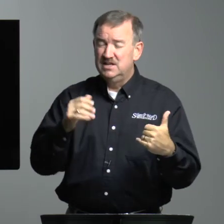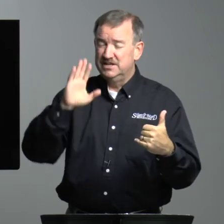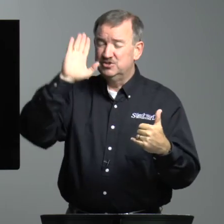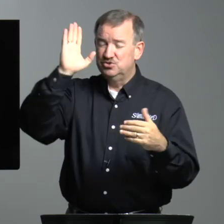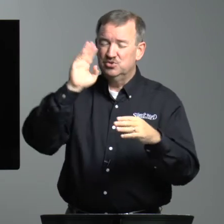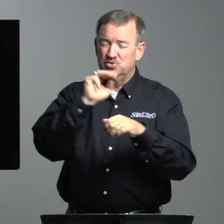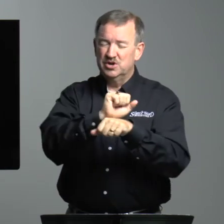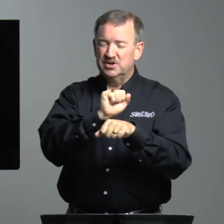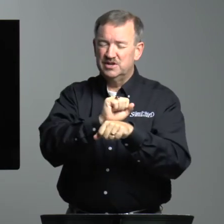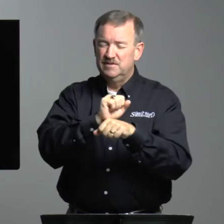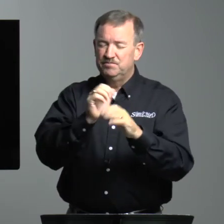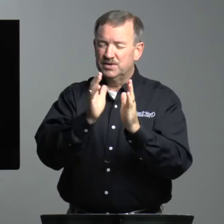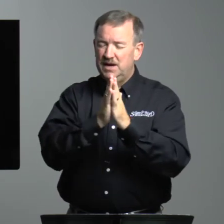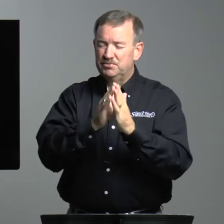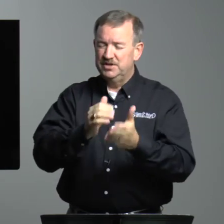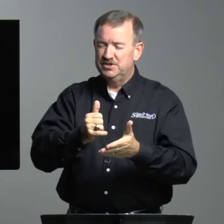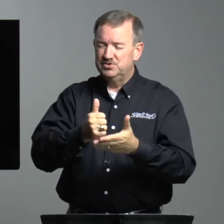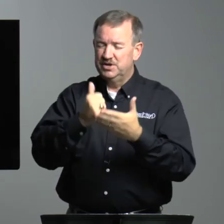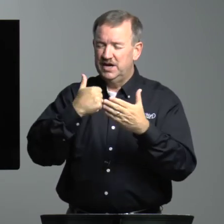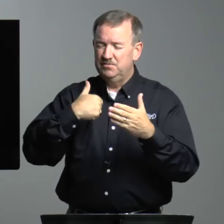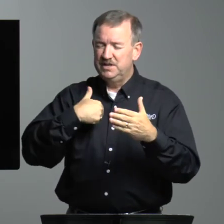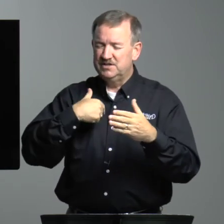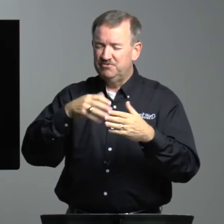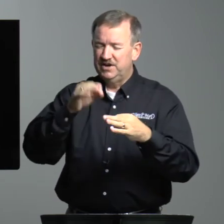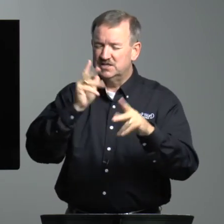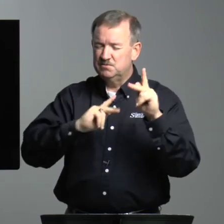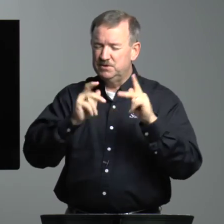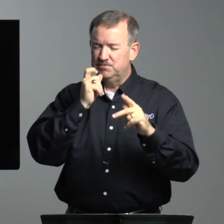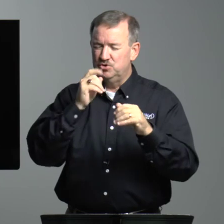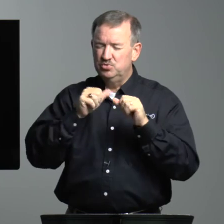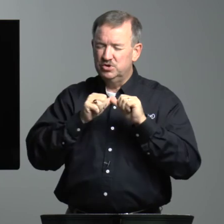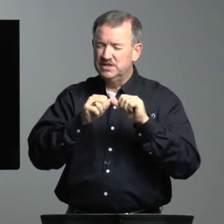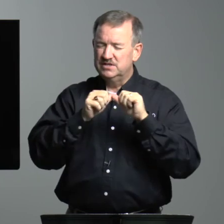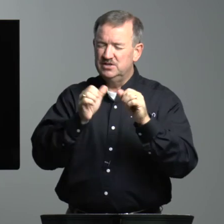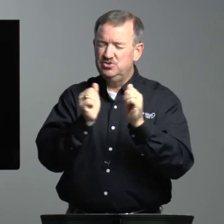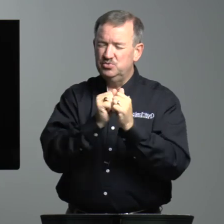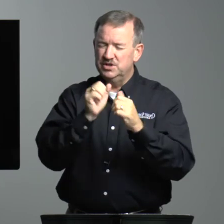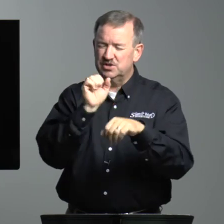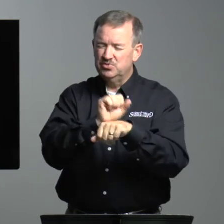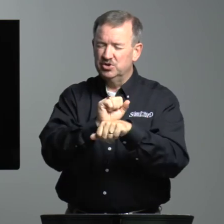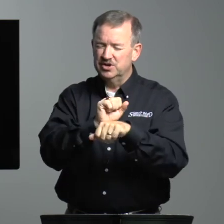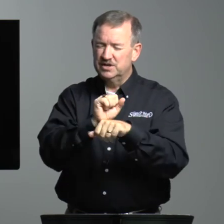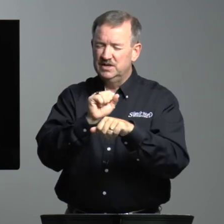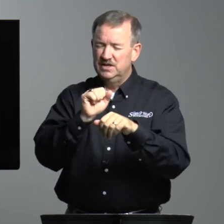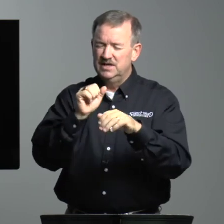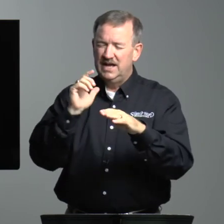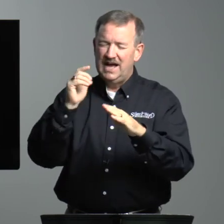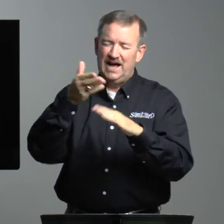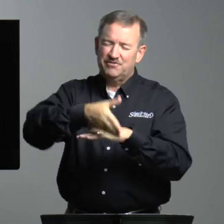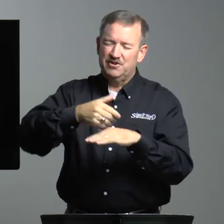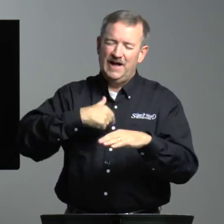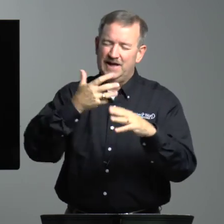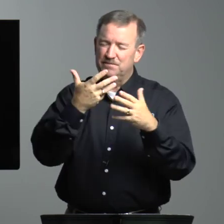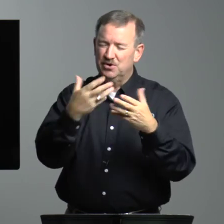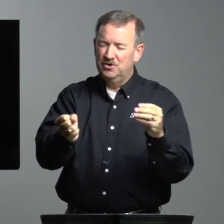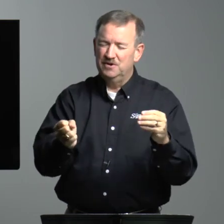It's your work. I pray that you would help me to find some people who will continue with the work after I am gone.